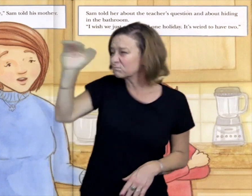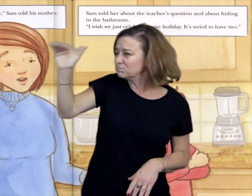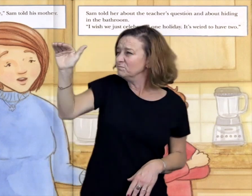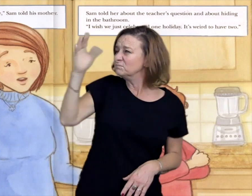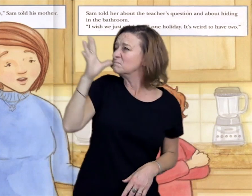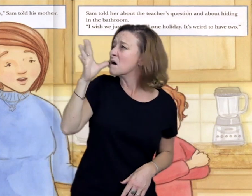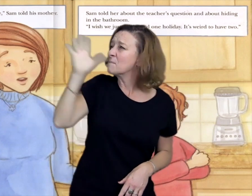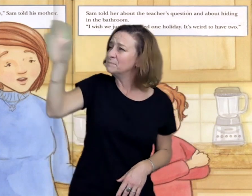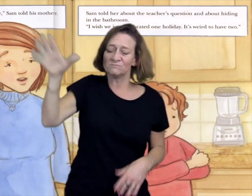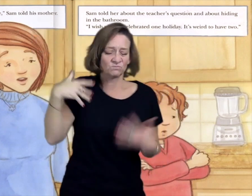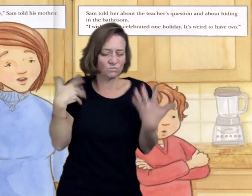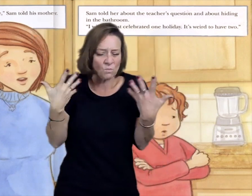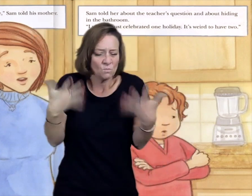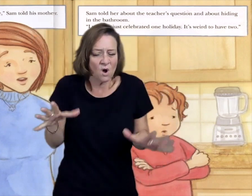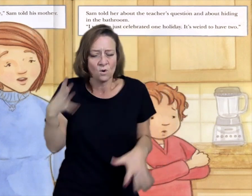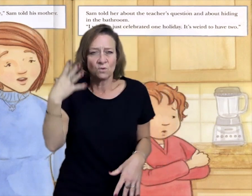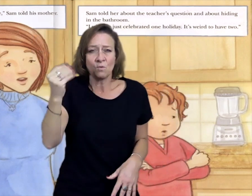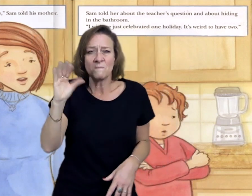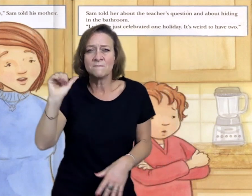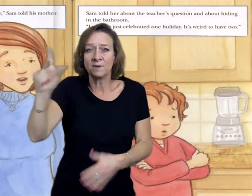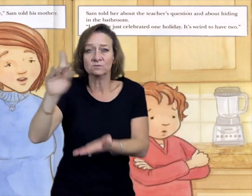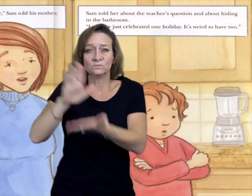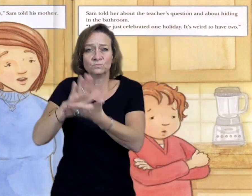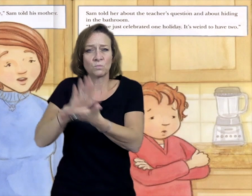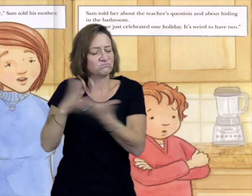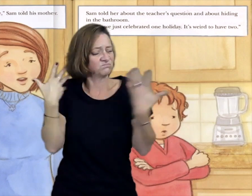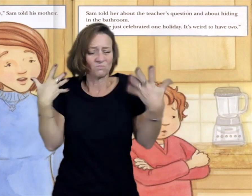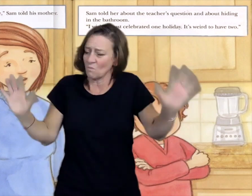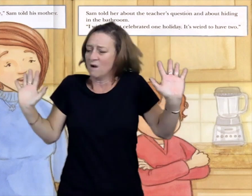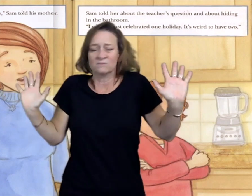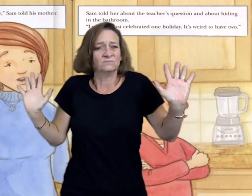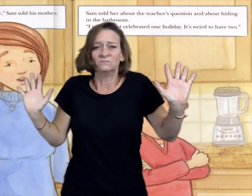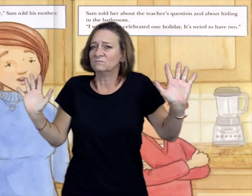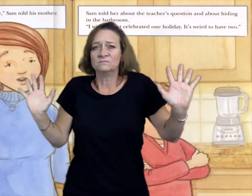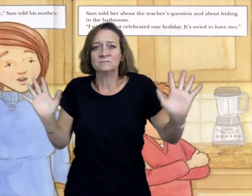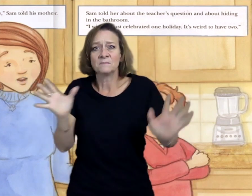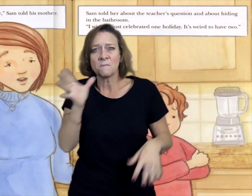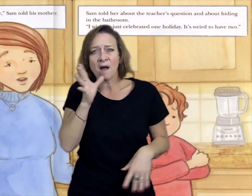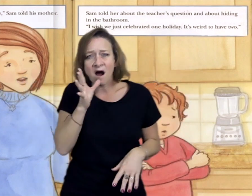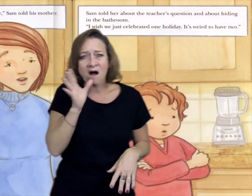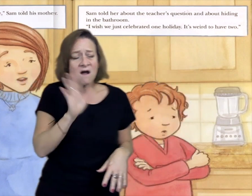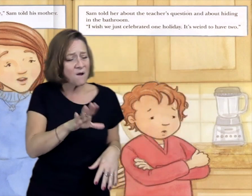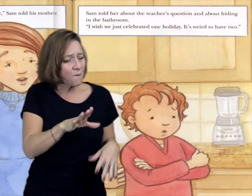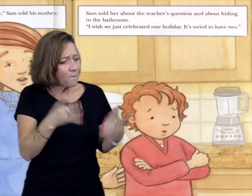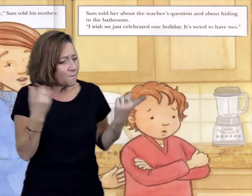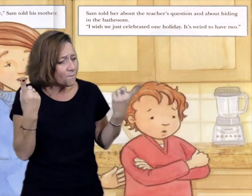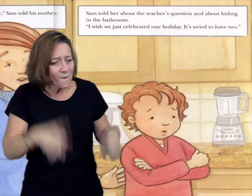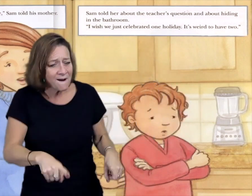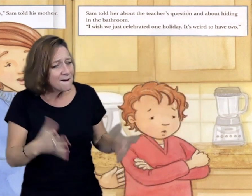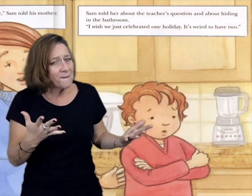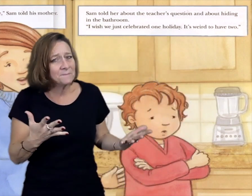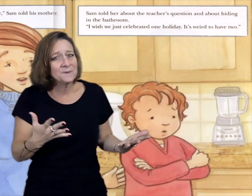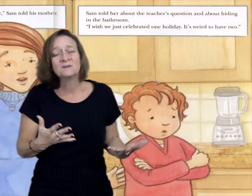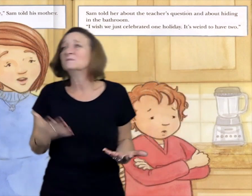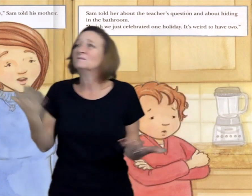I don't want to go to school anymore, Sam told his mother. What happened? She asked.